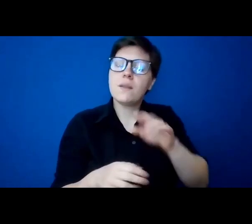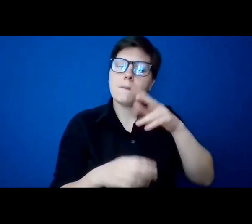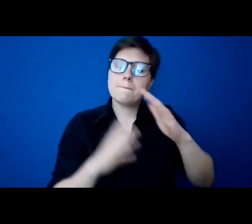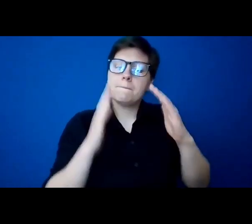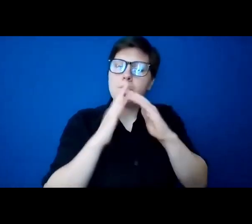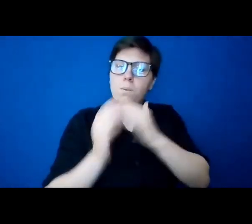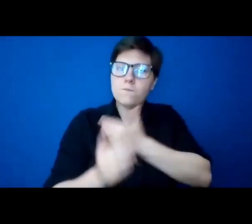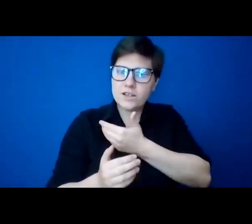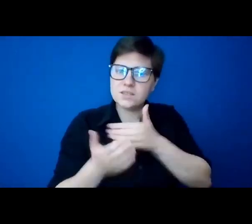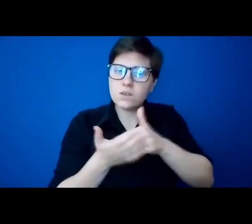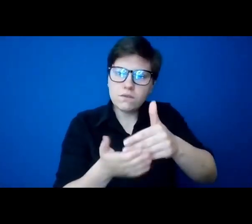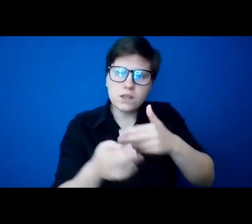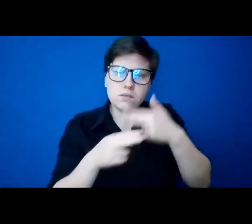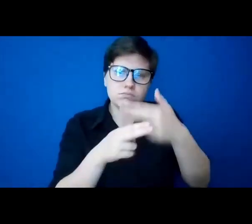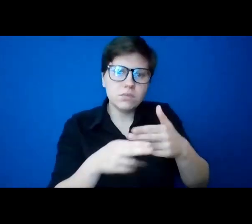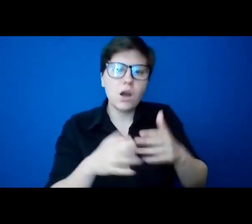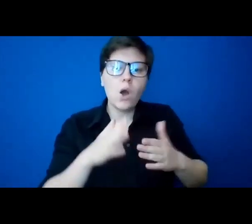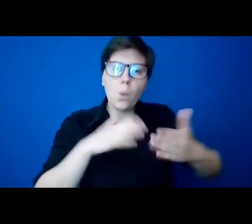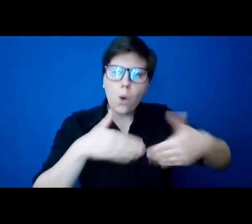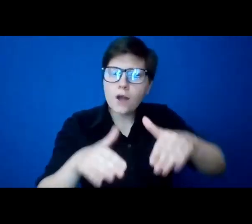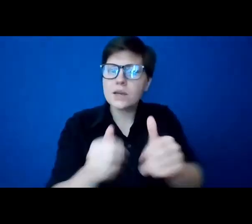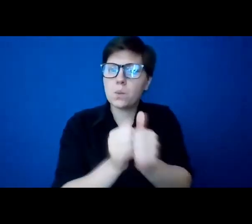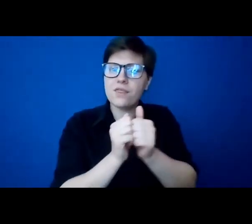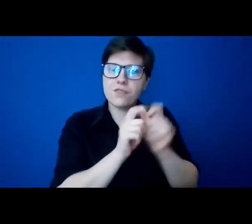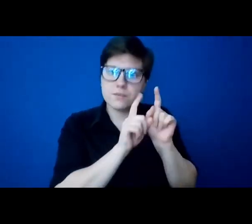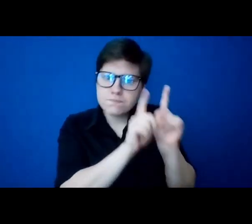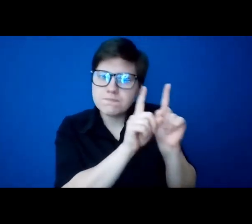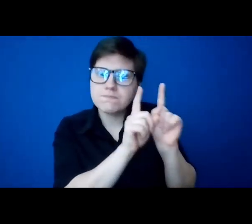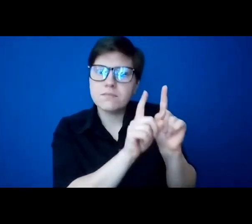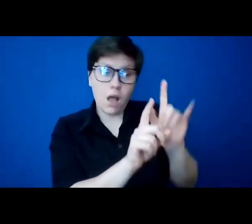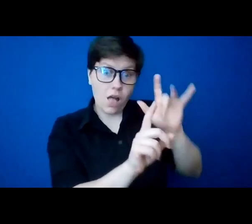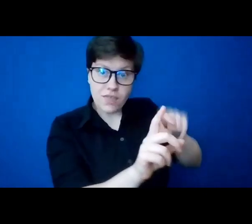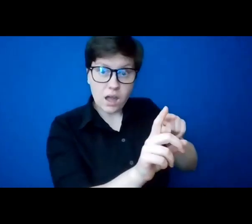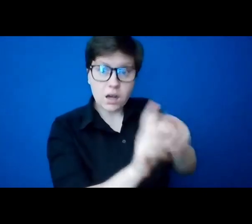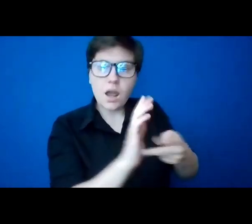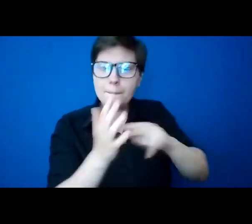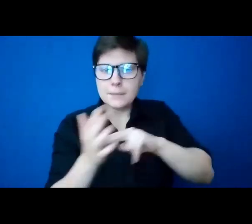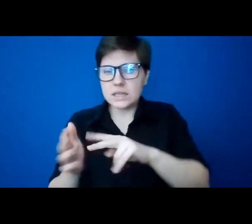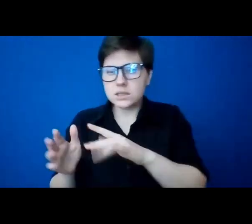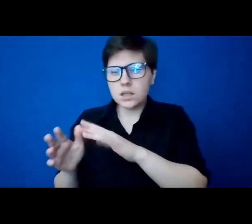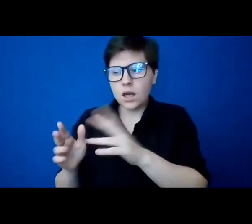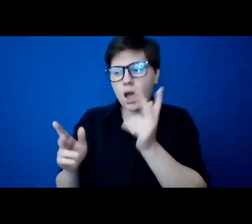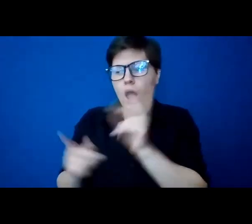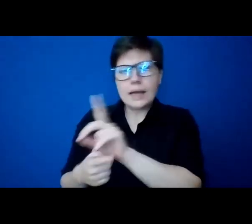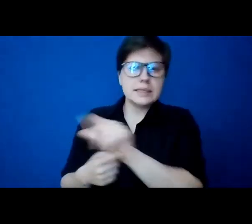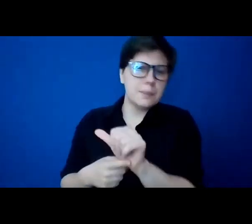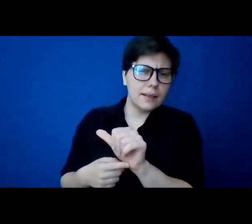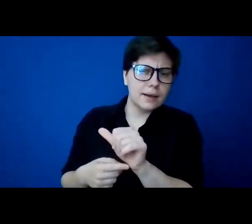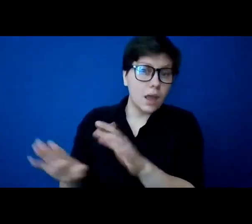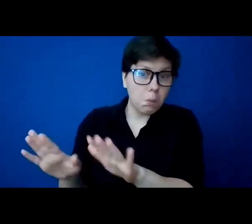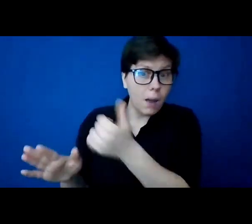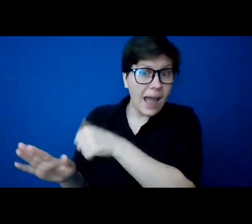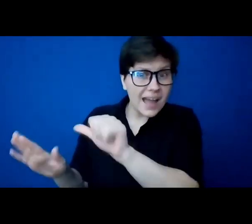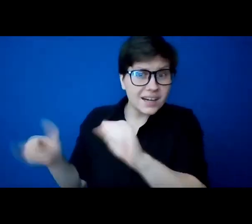so often of walking with or accompanying someone has us move away from seeing disability or for that reason,